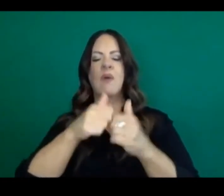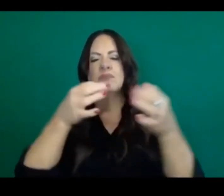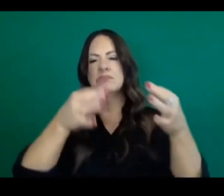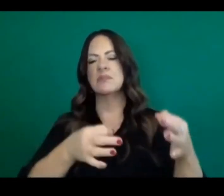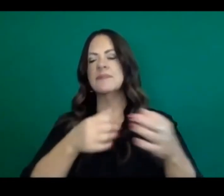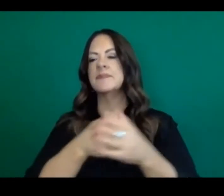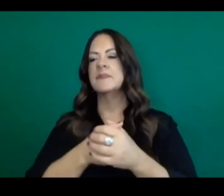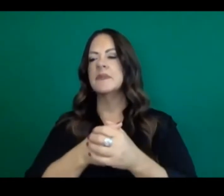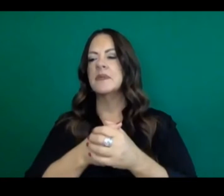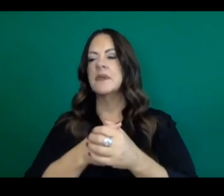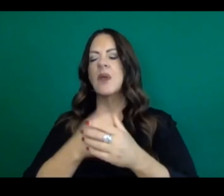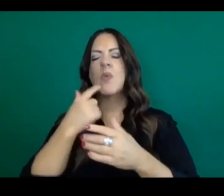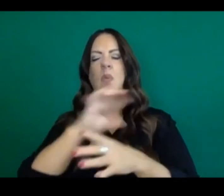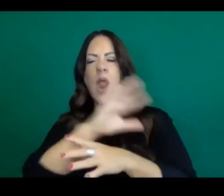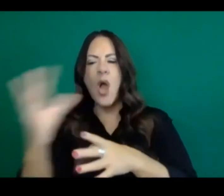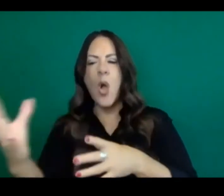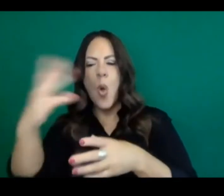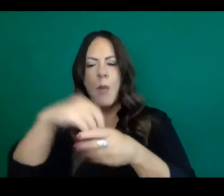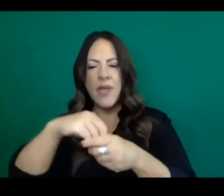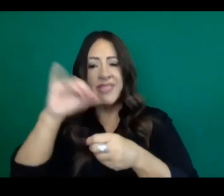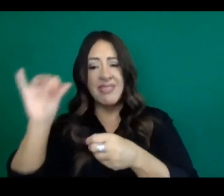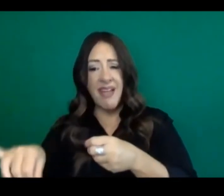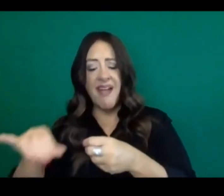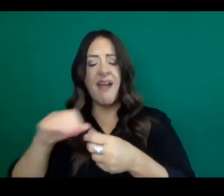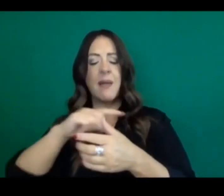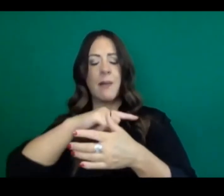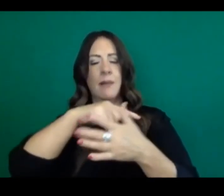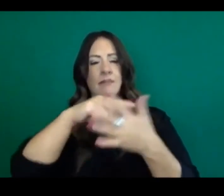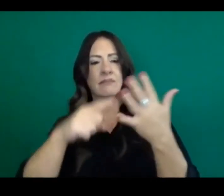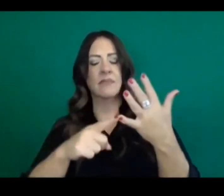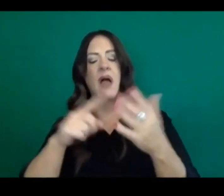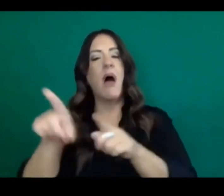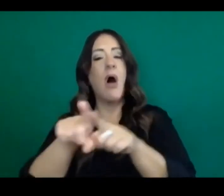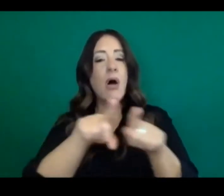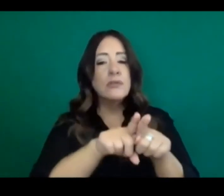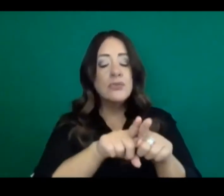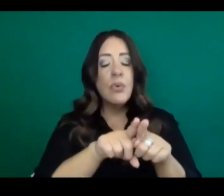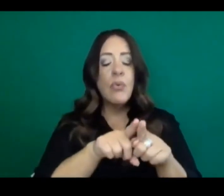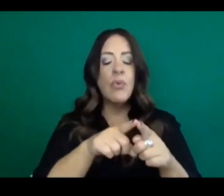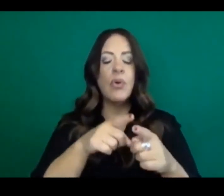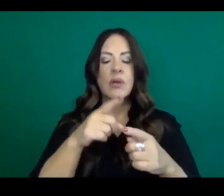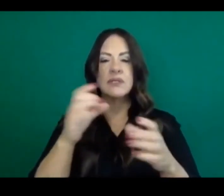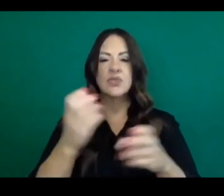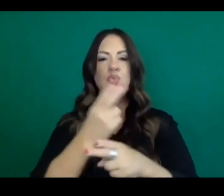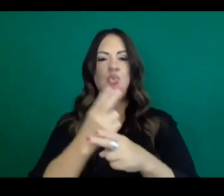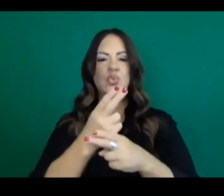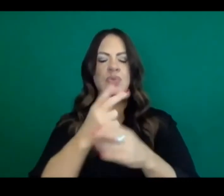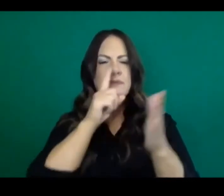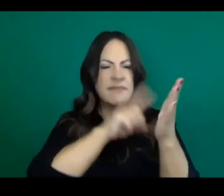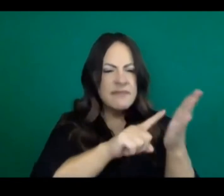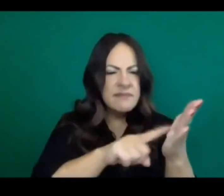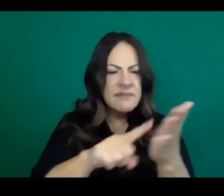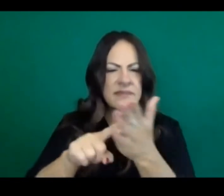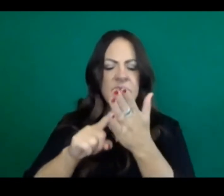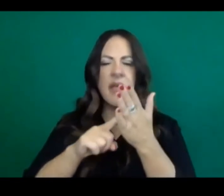incorporate those. It incorporates aspects of the ability to do your disease investigation and contact tracing in